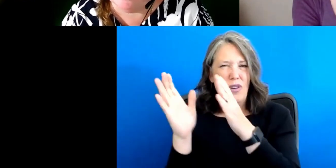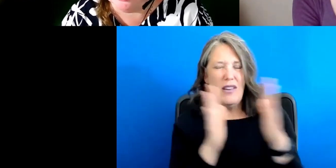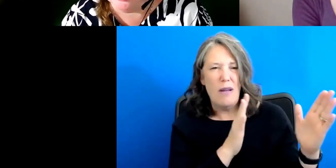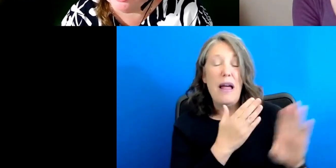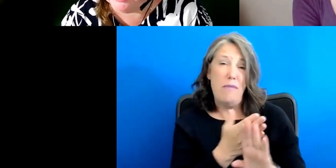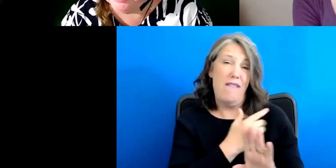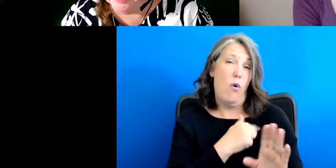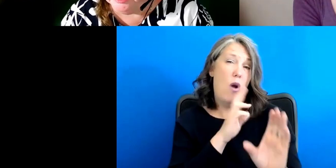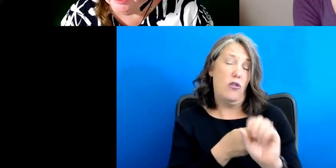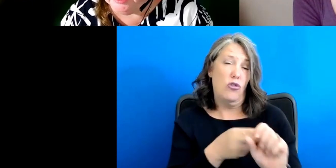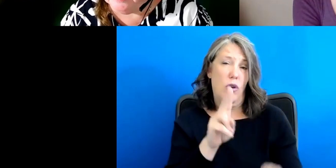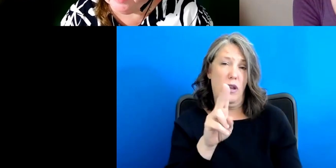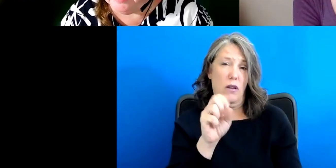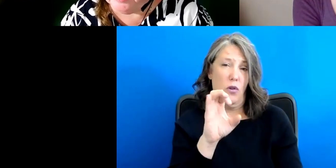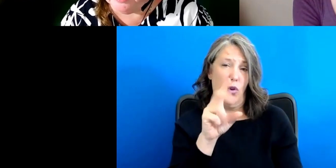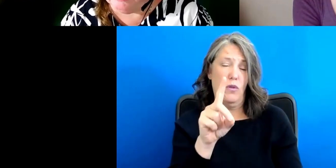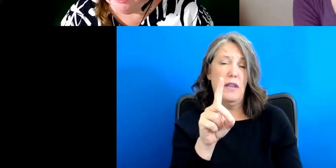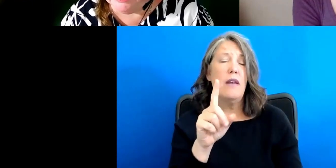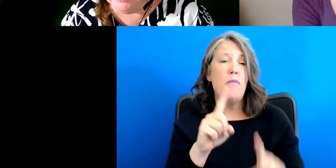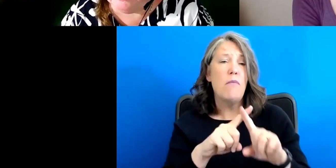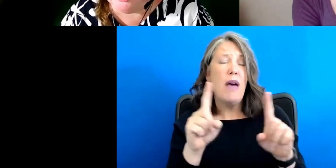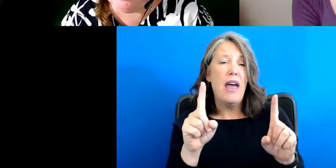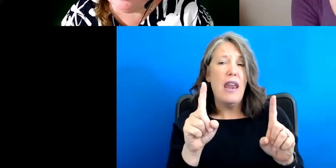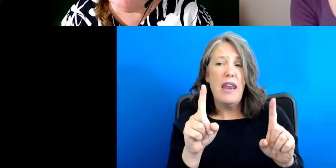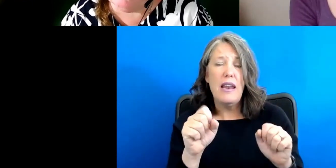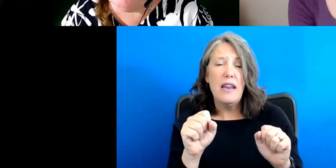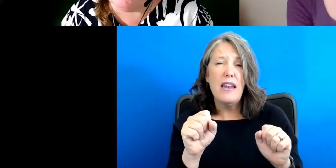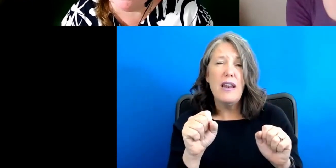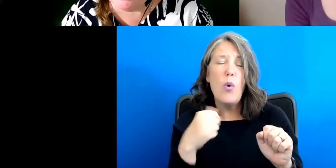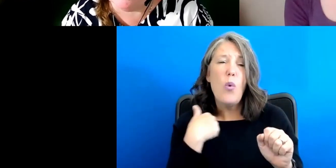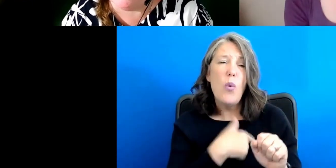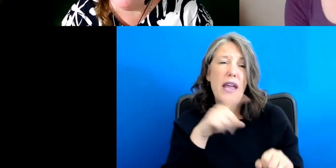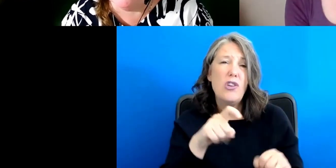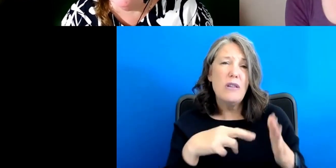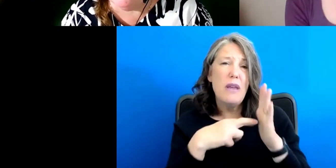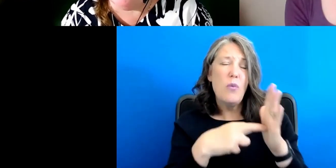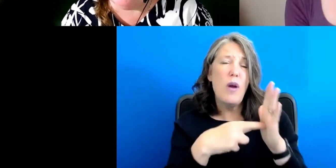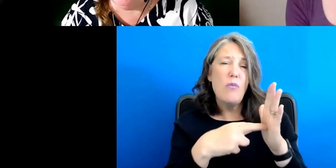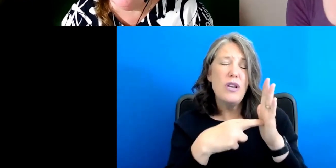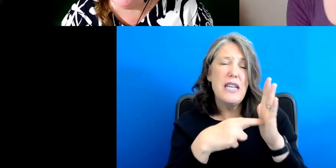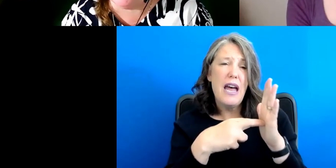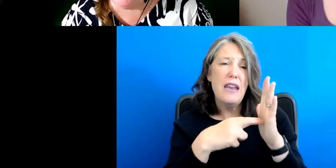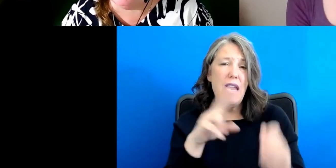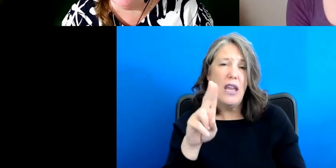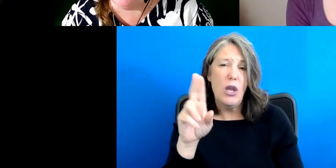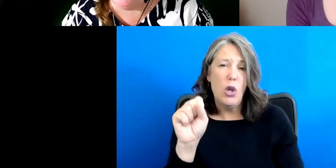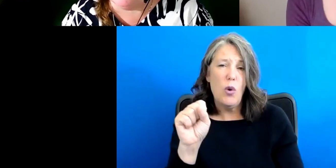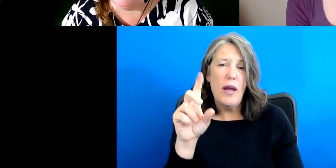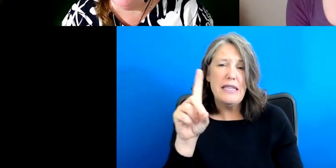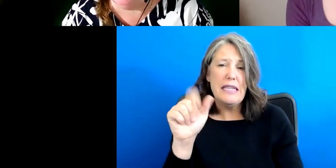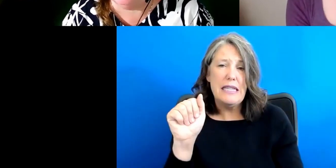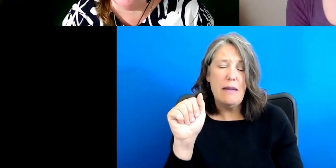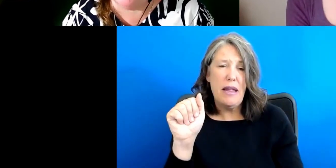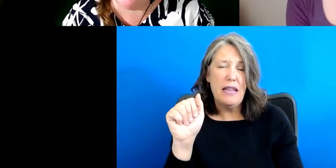I came to use it. Um, but really that we should be representing, um, U S disability,